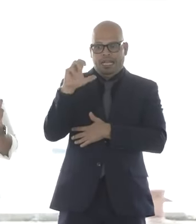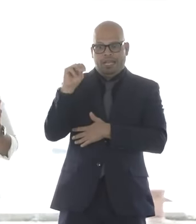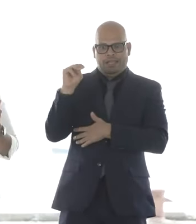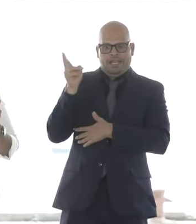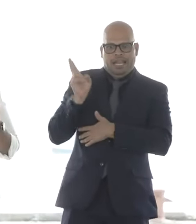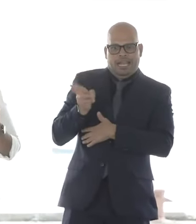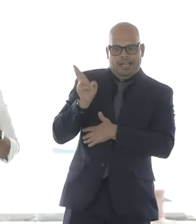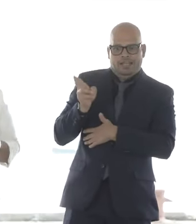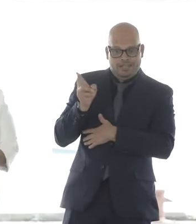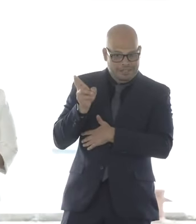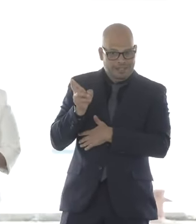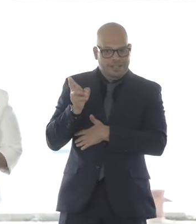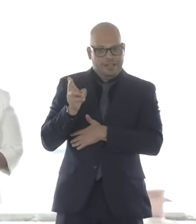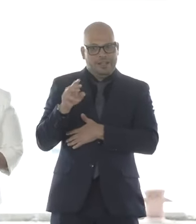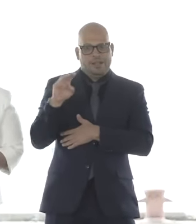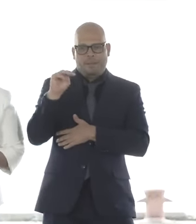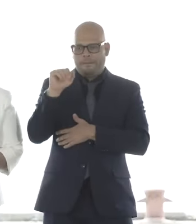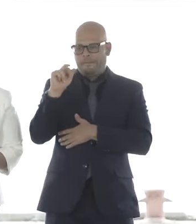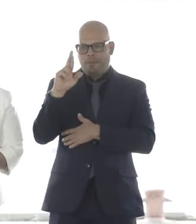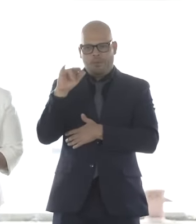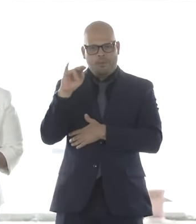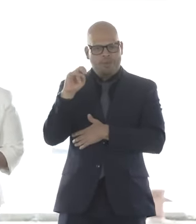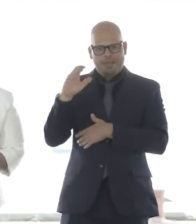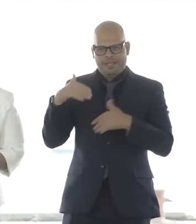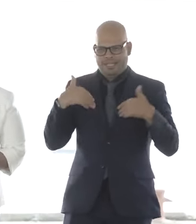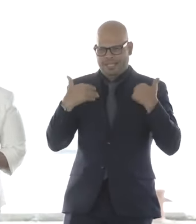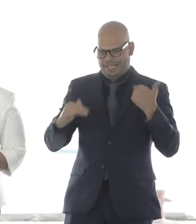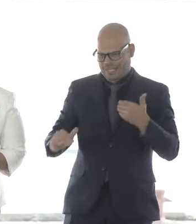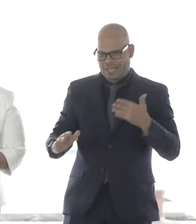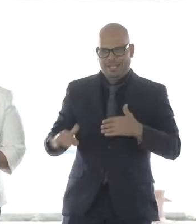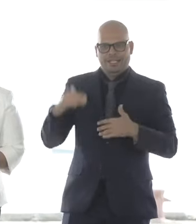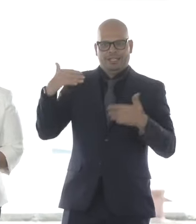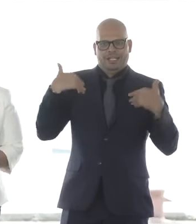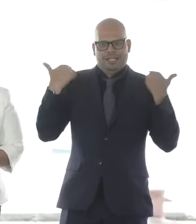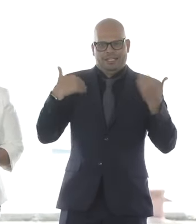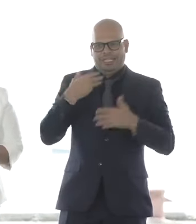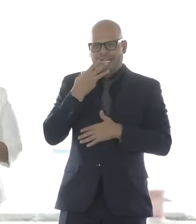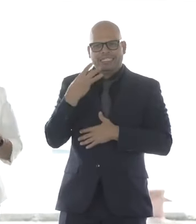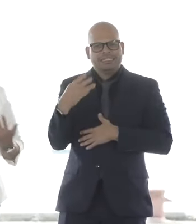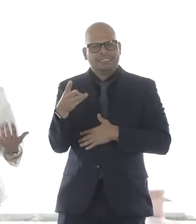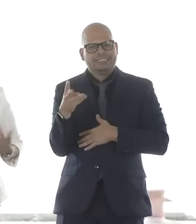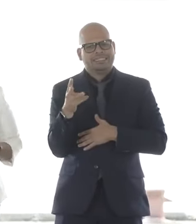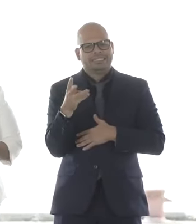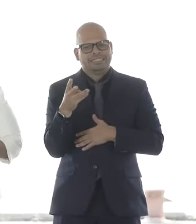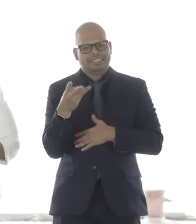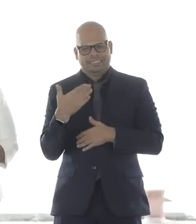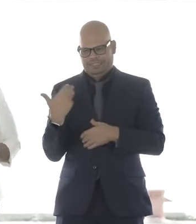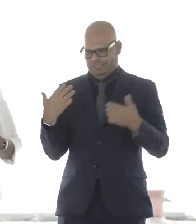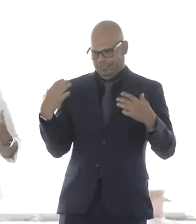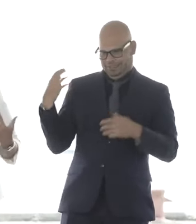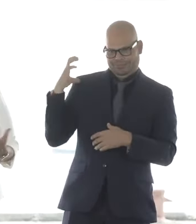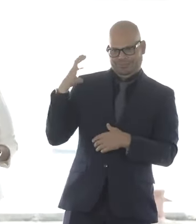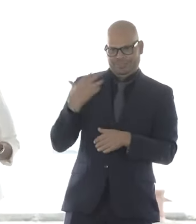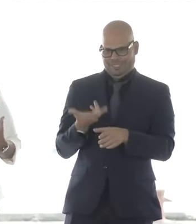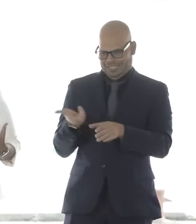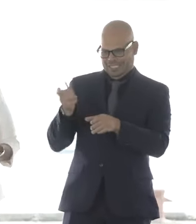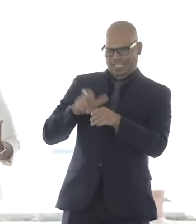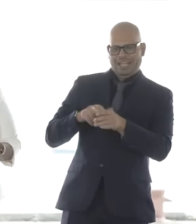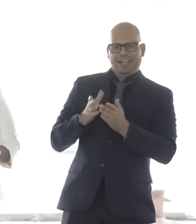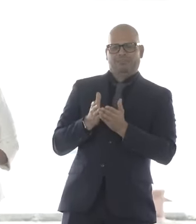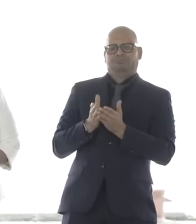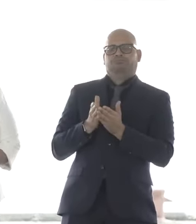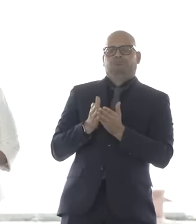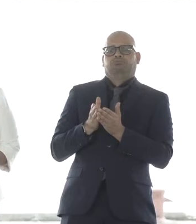teenage captains sailing around the world, like 16-year-olds captaining ships going to the Far East in Sumatra and bringing back